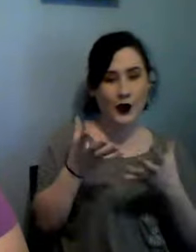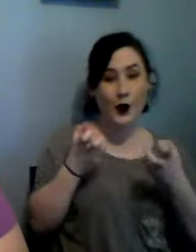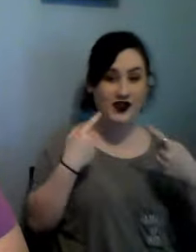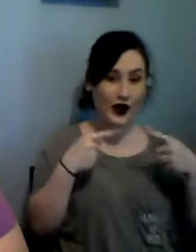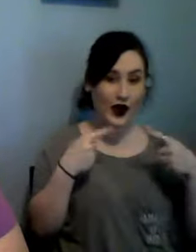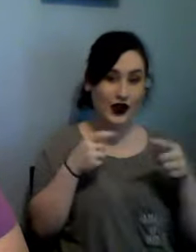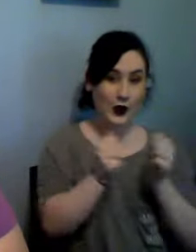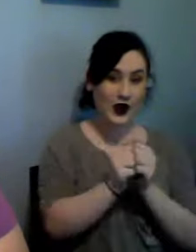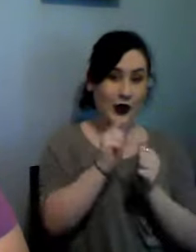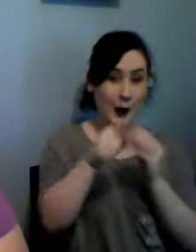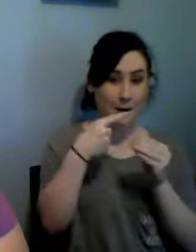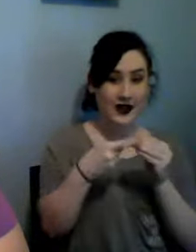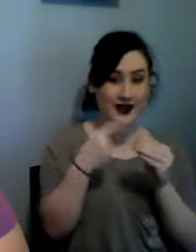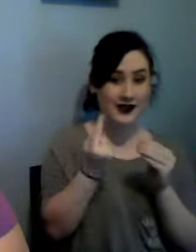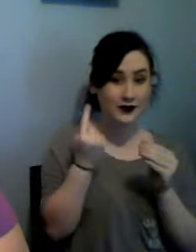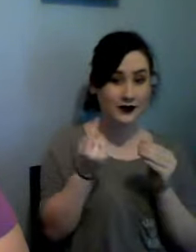did I say that correctly